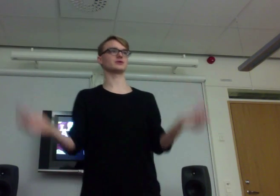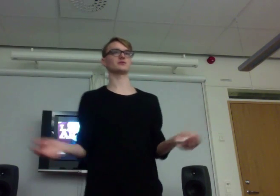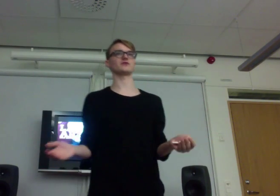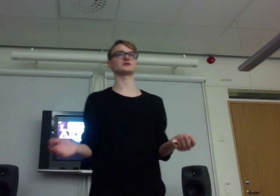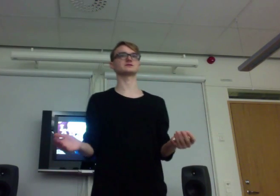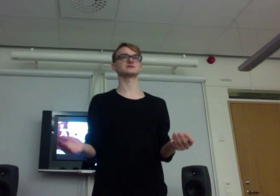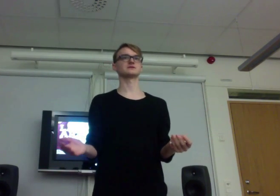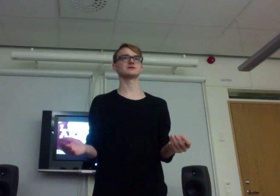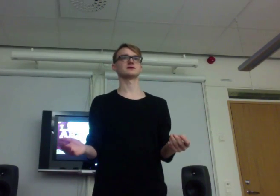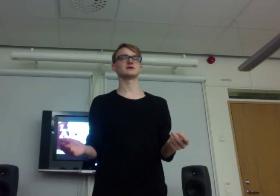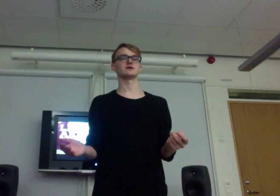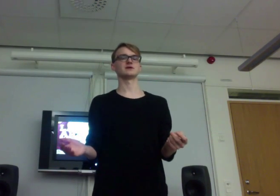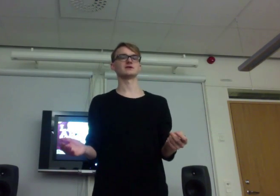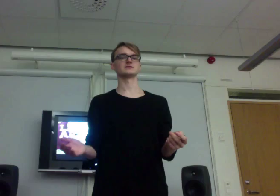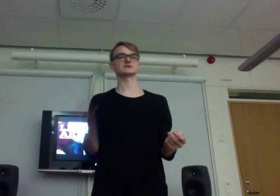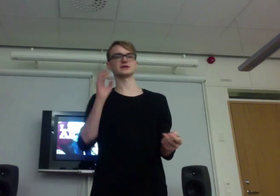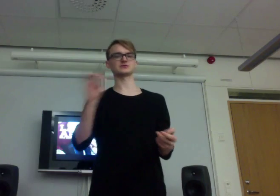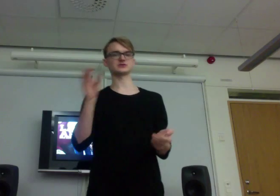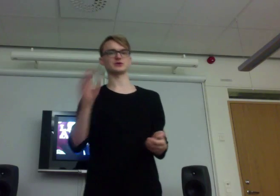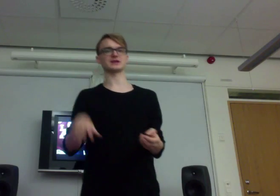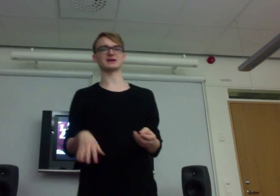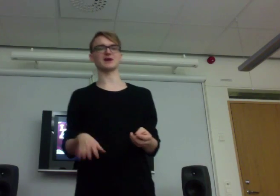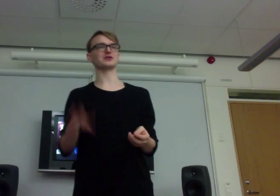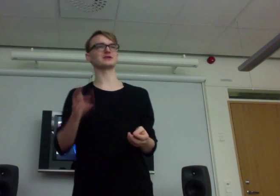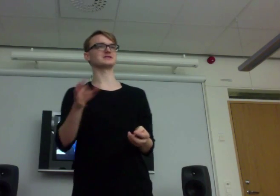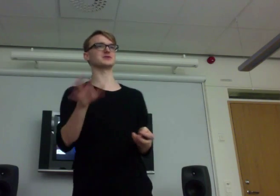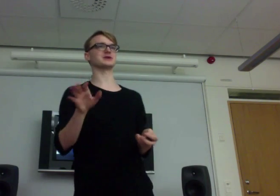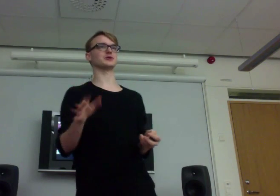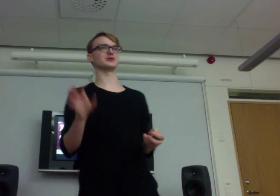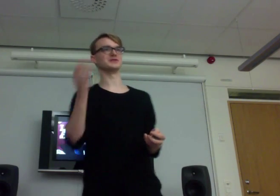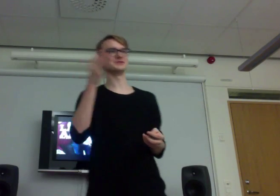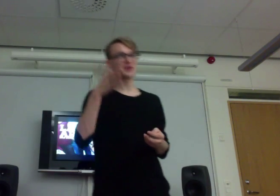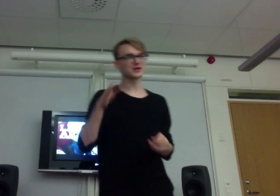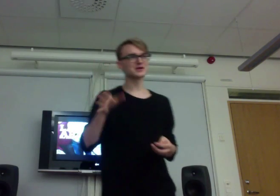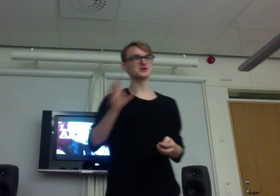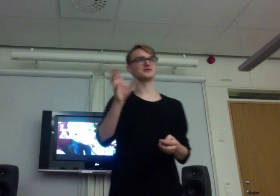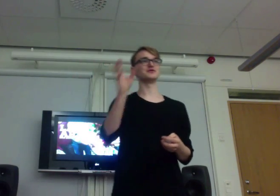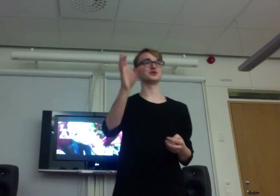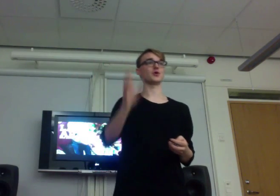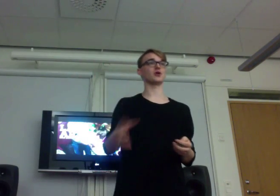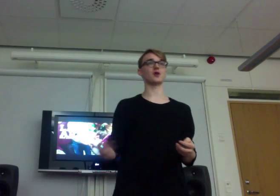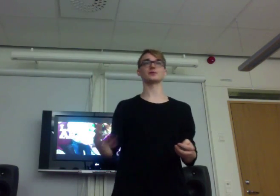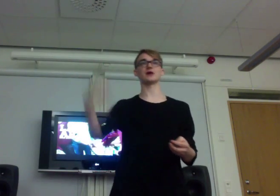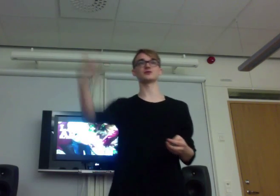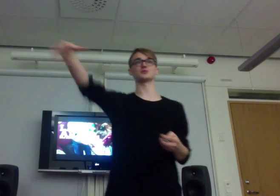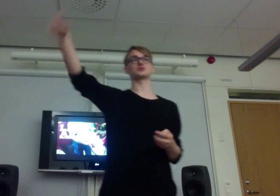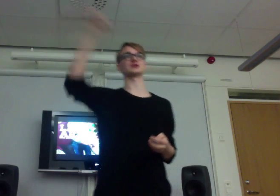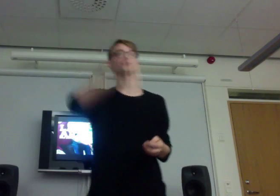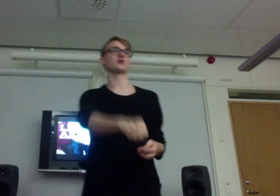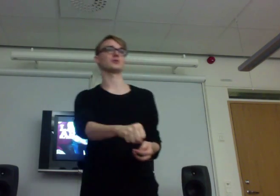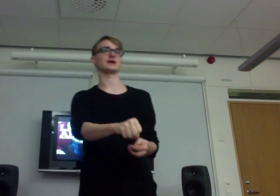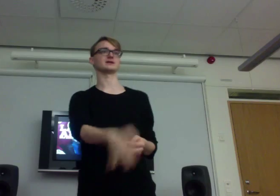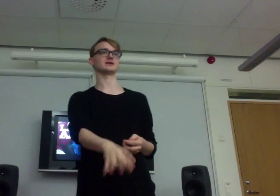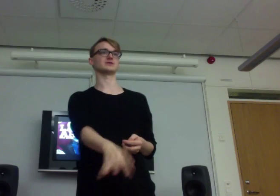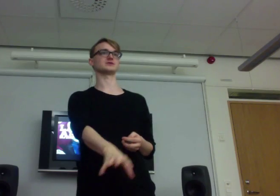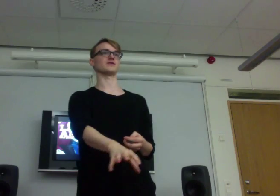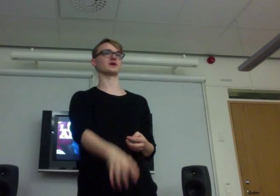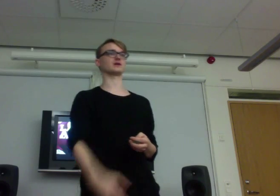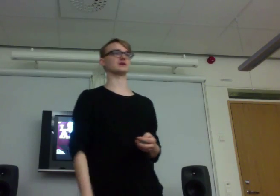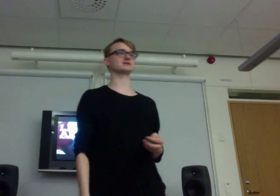improvise. So, that was a really, I think that's a really cool view on LARP. And how to put in role-playing into something. Like, I